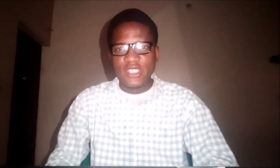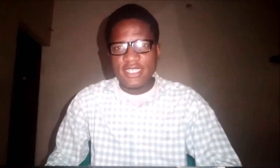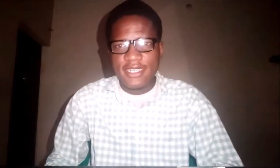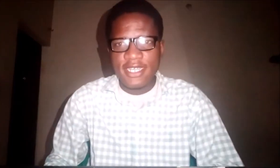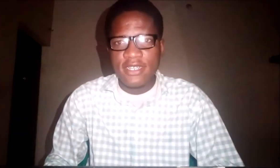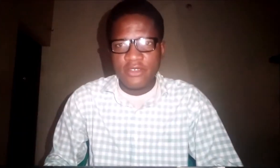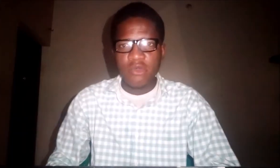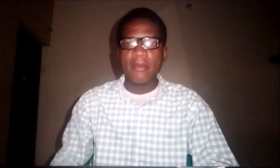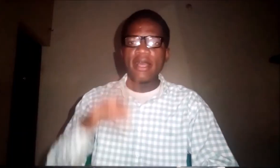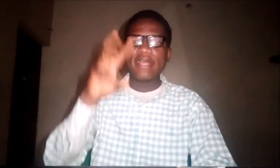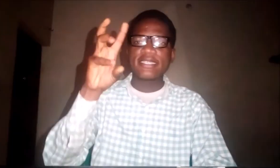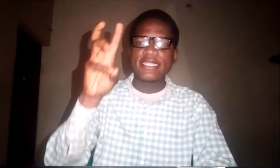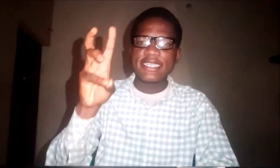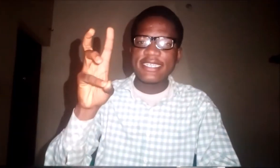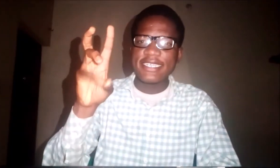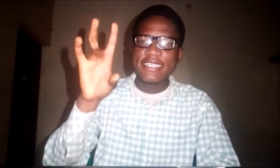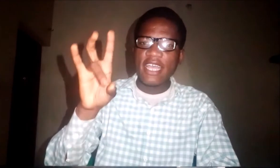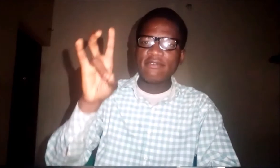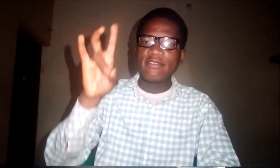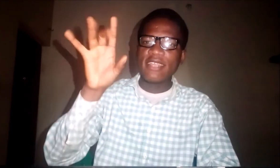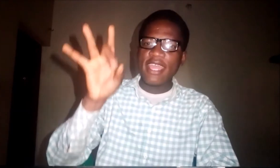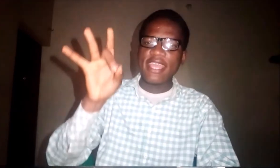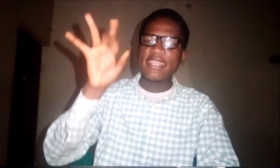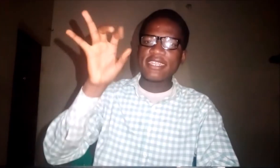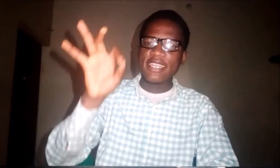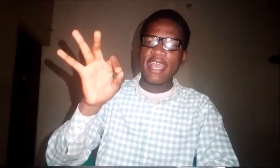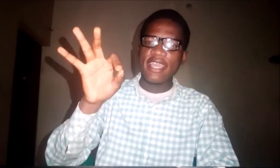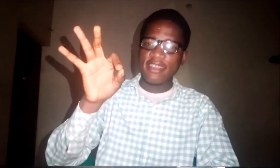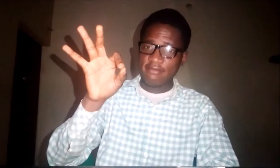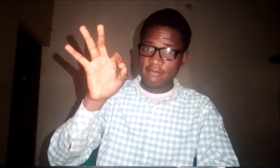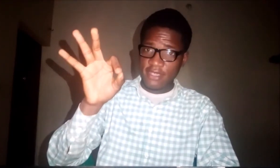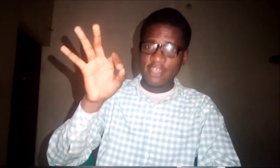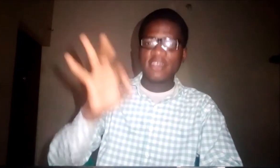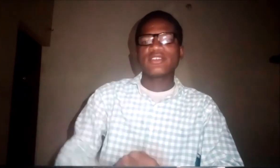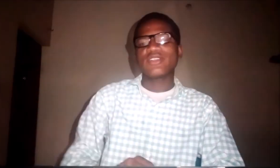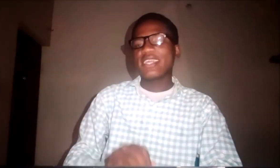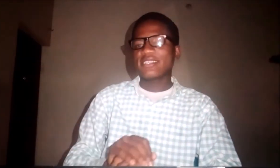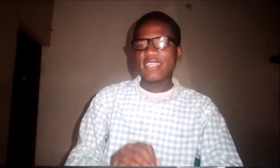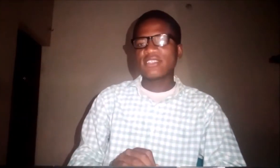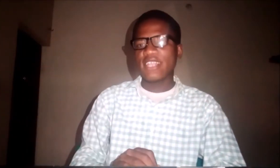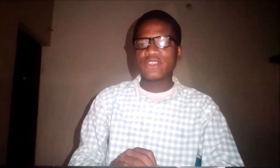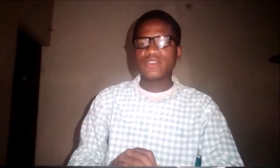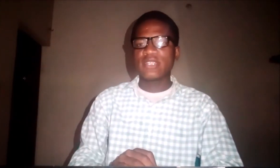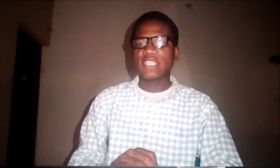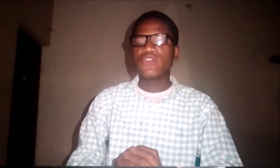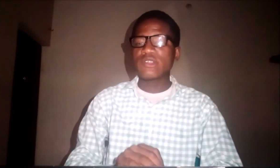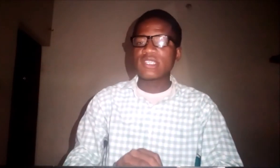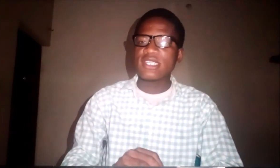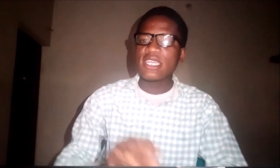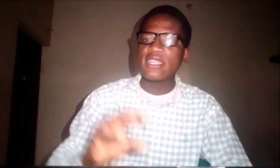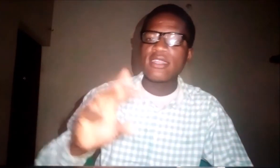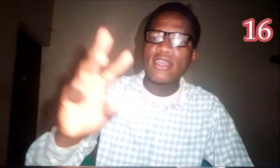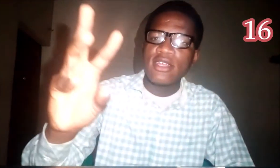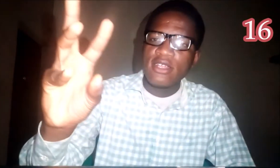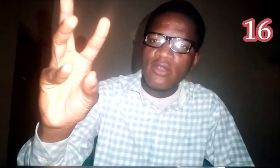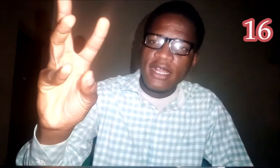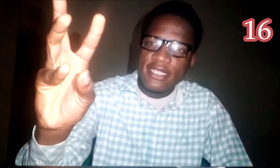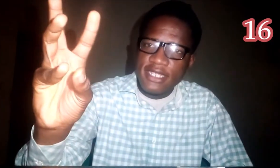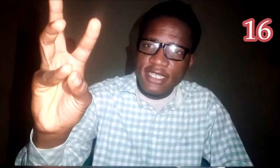sixteen. Remember. Six. Seven. Eight. Nine. So, let's. Let's. Let's. Use that. So, for sixteen. Look at six